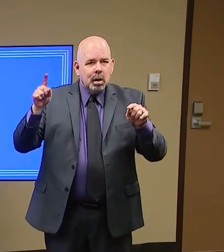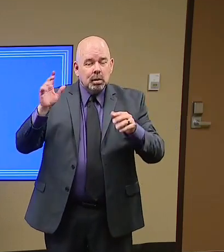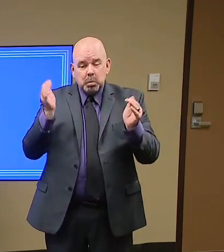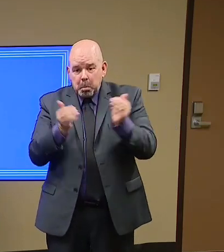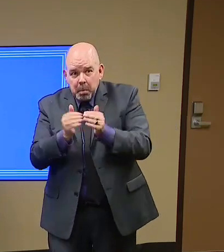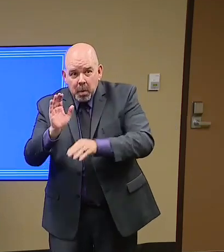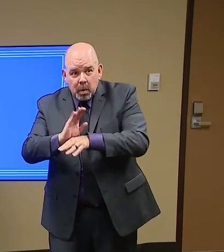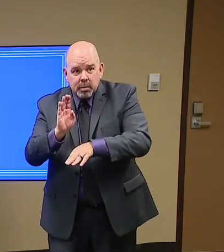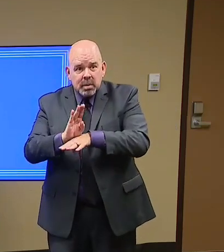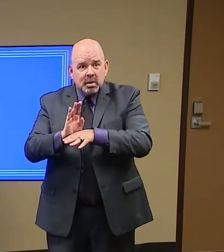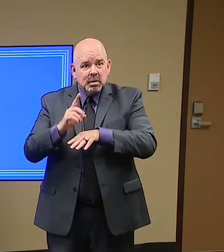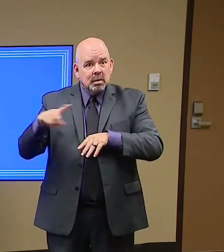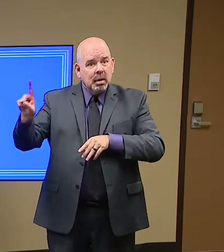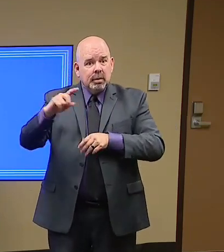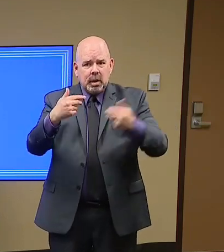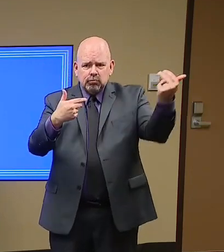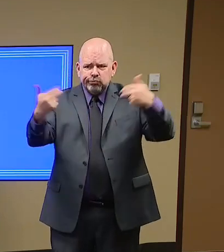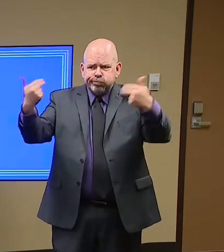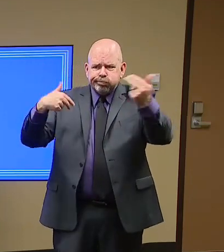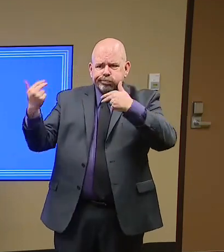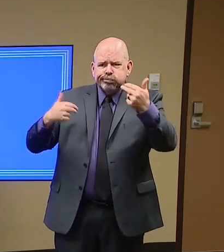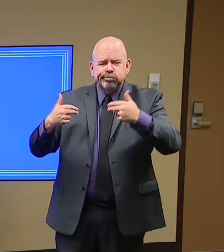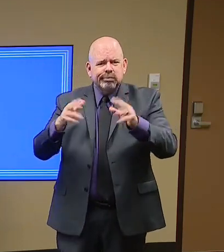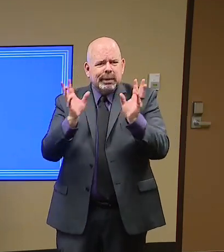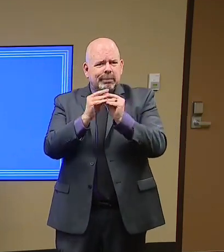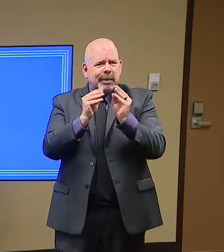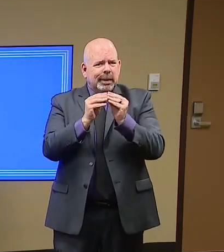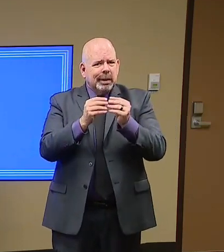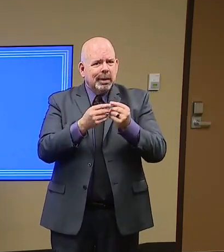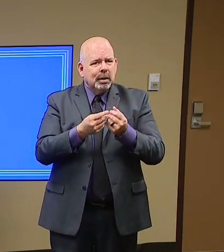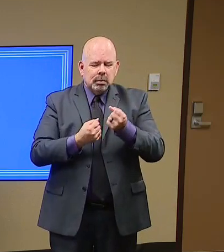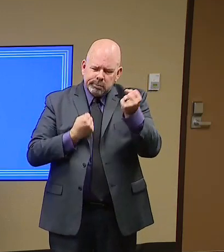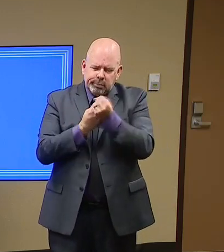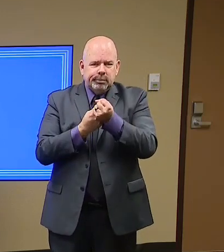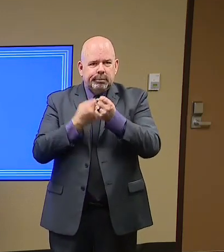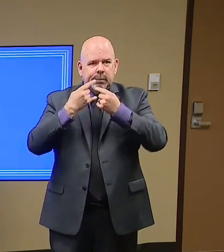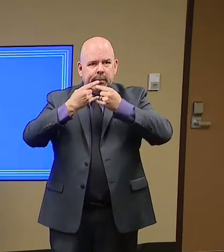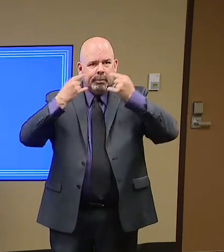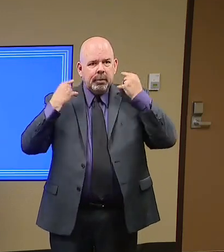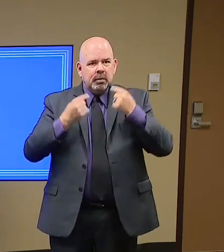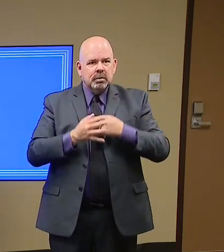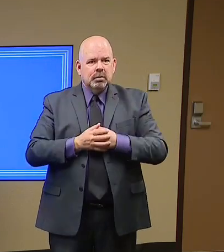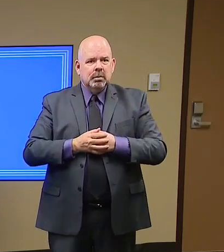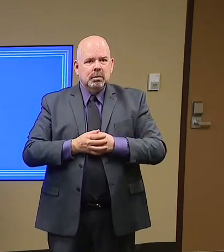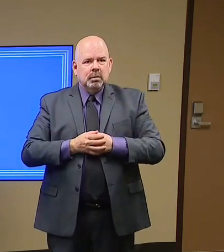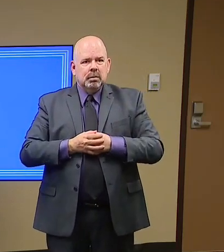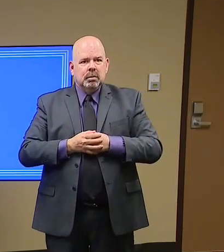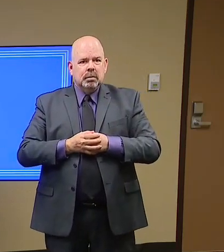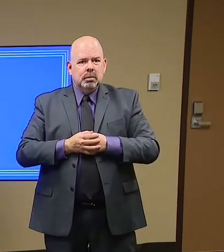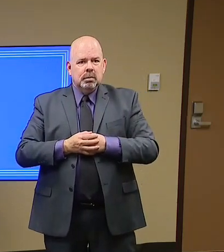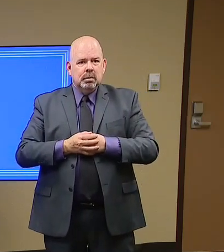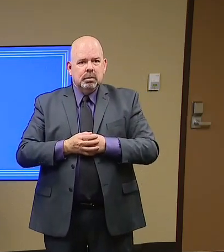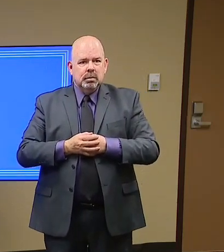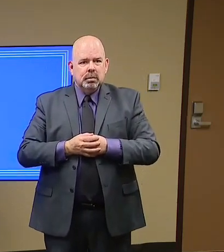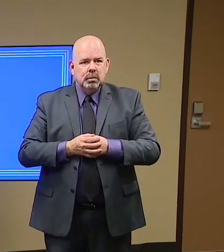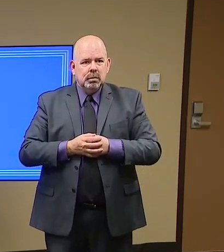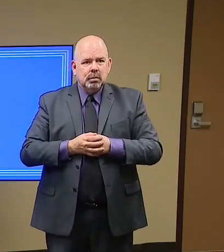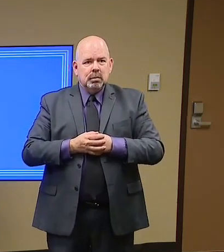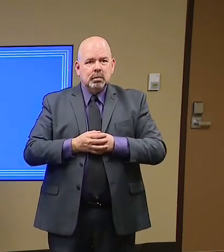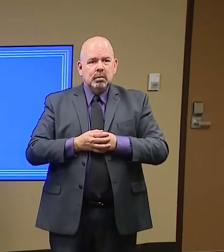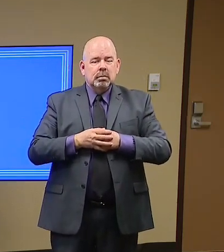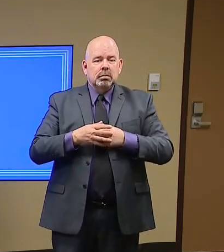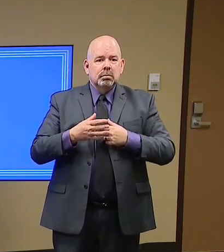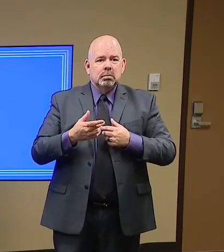favor of this. So any of those, particularly those organizations, those chambers and Citizens Council, are great places for businesses to